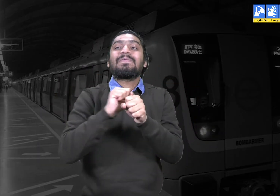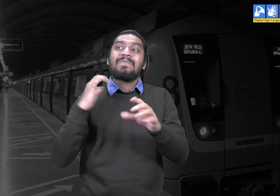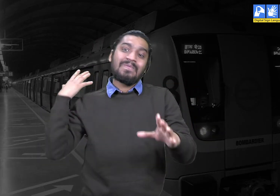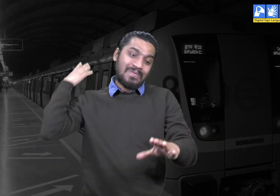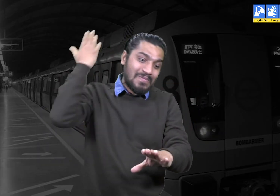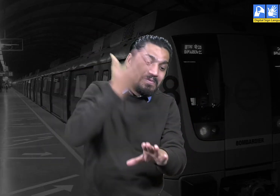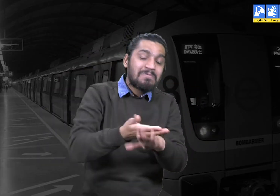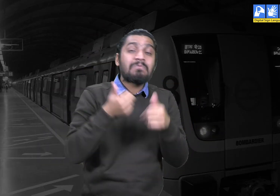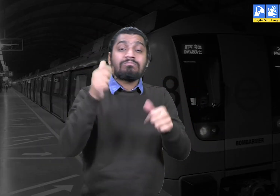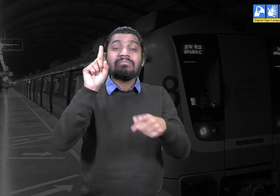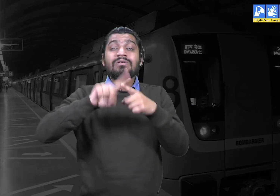projects.